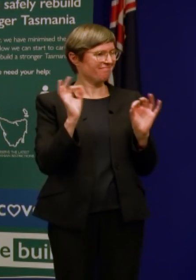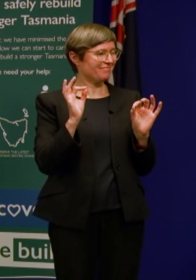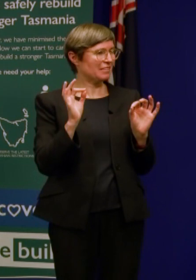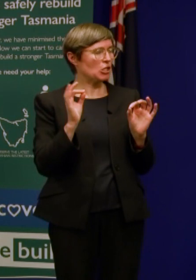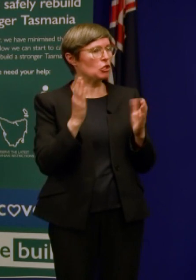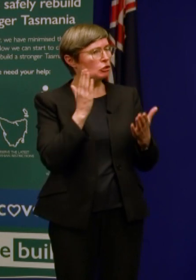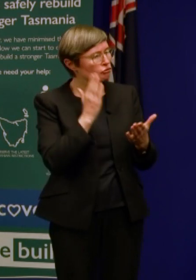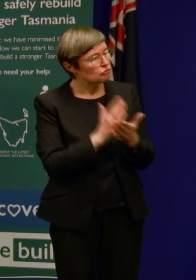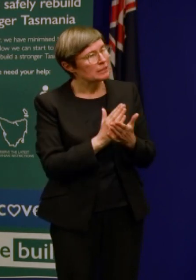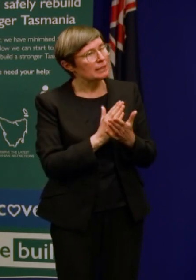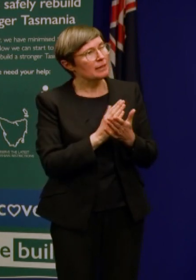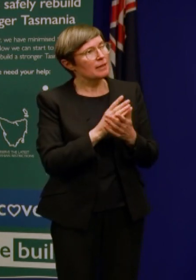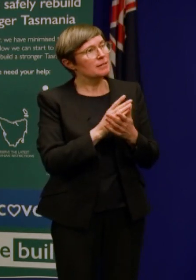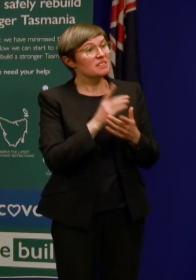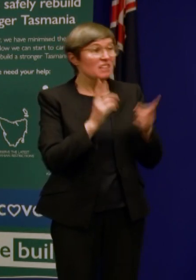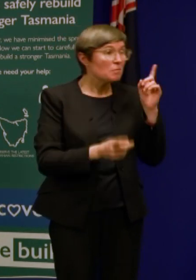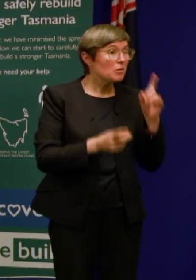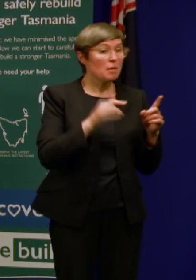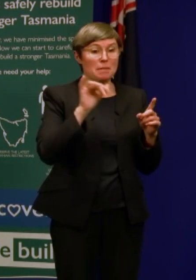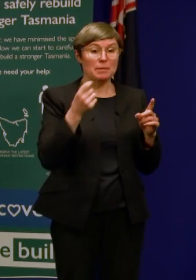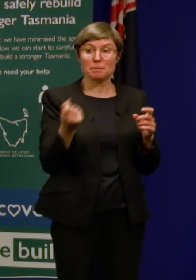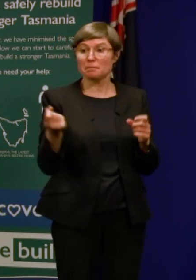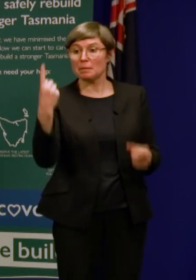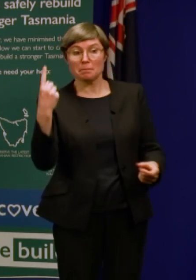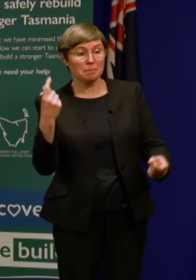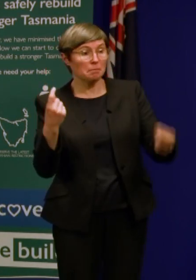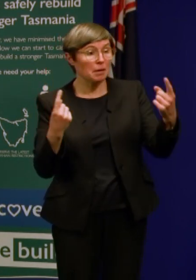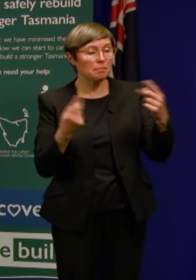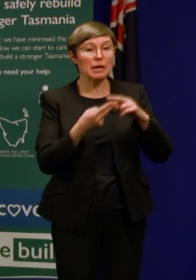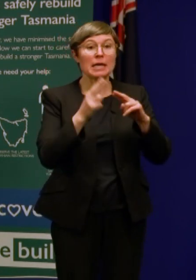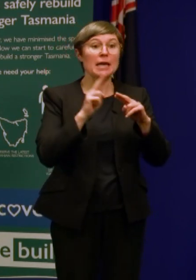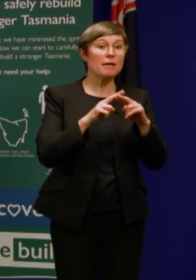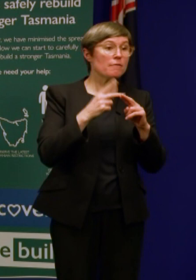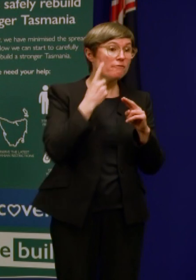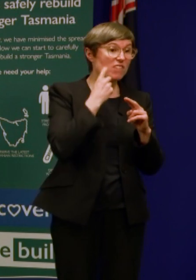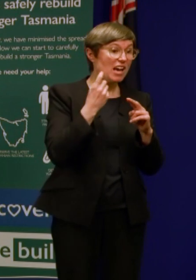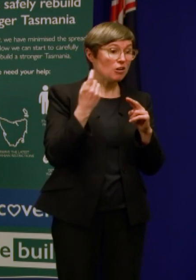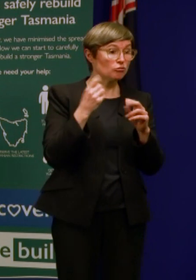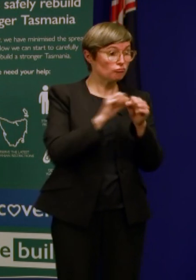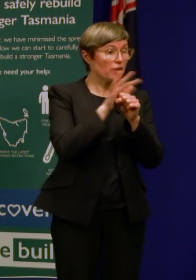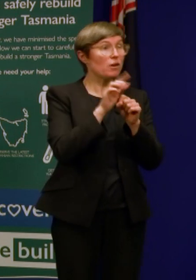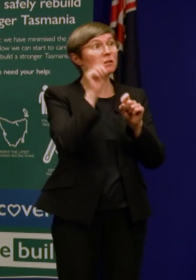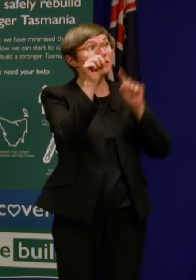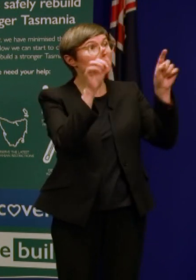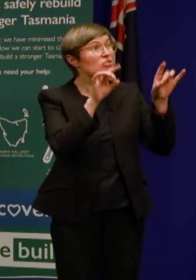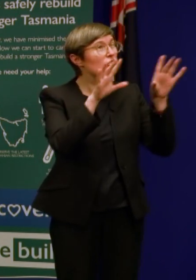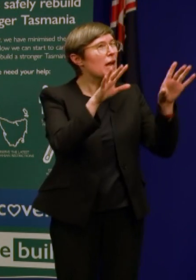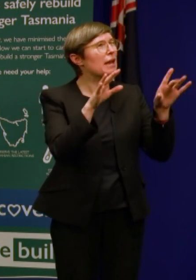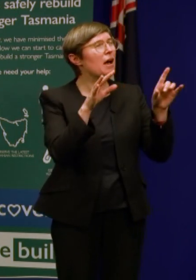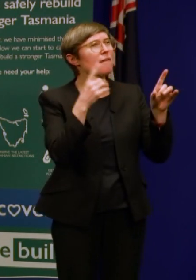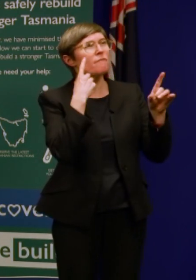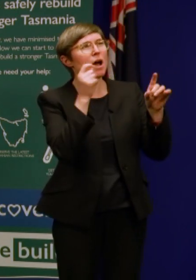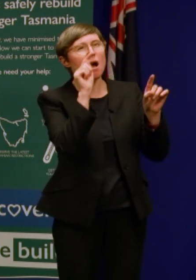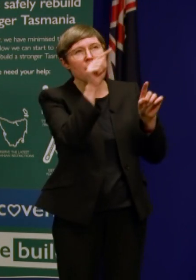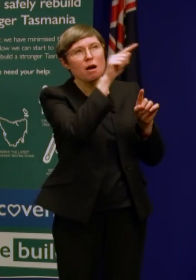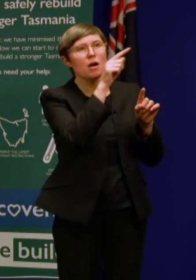to completely rule out an occasional case but when cases have been detected in recent weeks in other states there have been people who've come